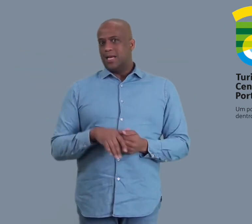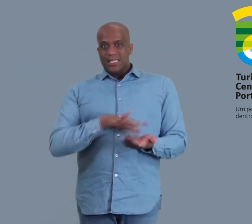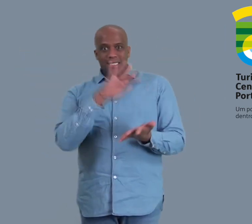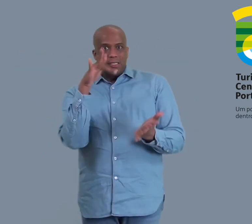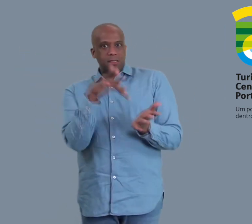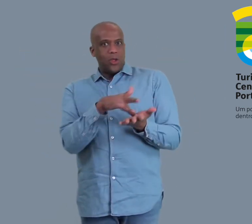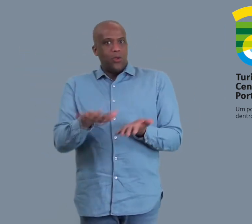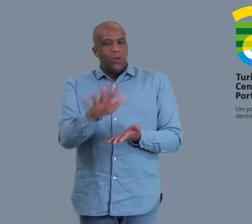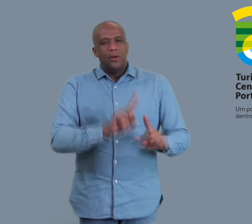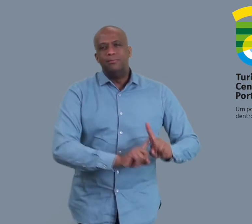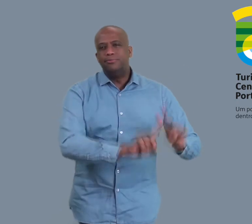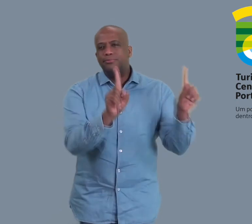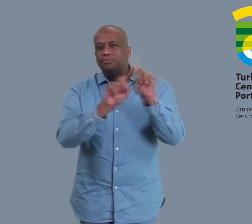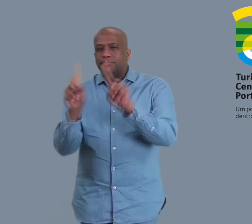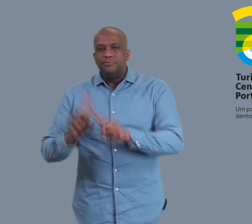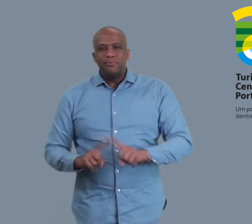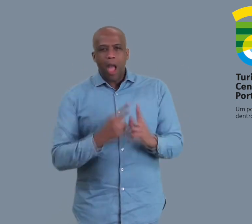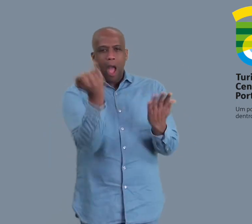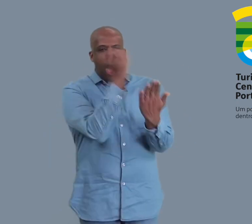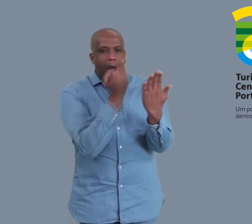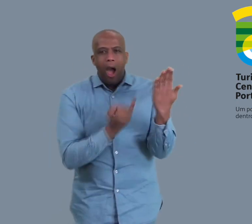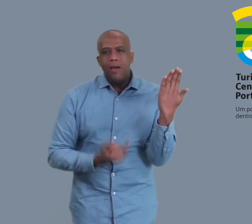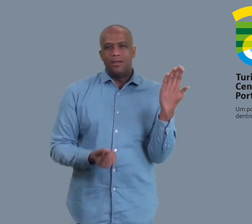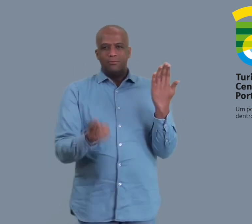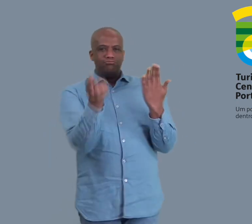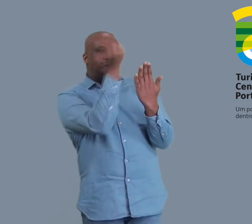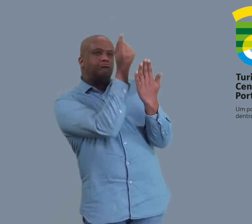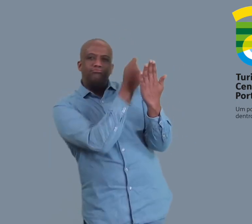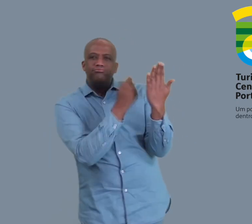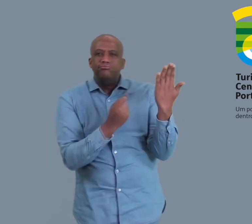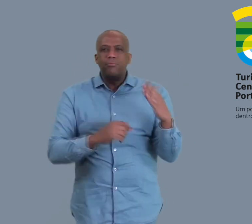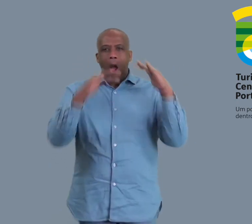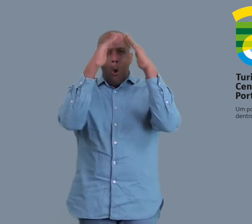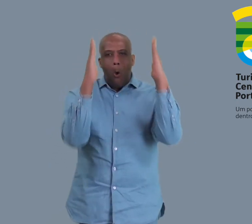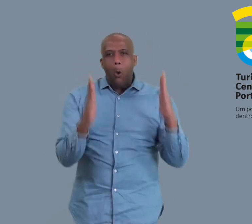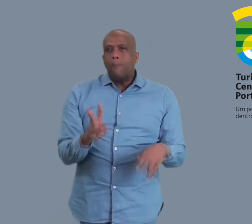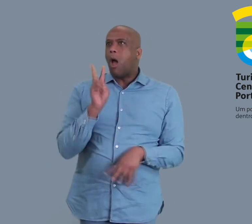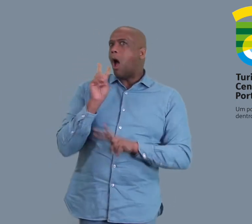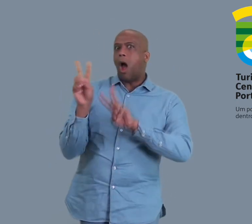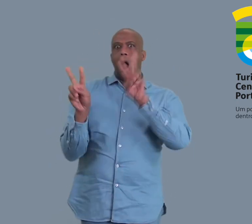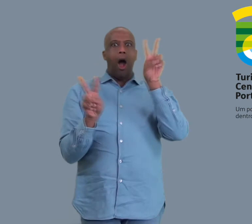In several cities, discover the urban art that gives life to many streets and buildings.